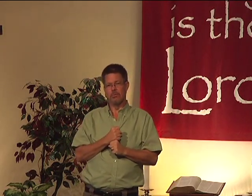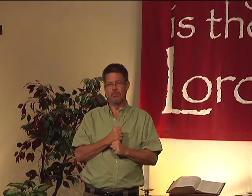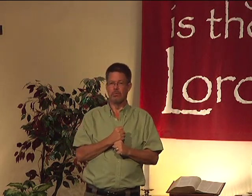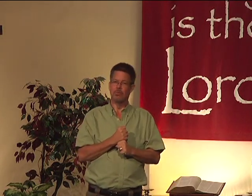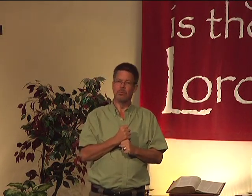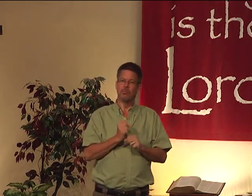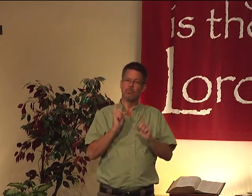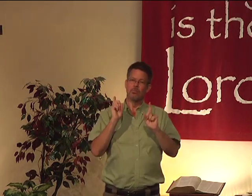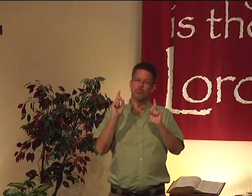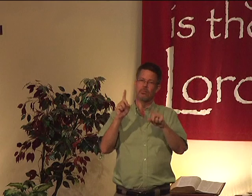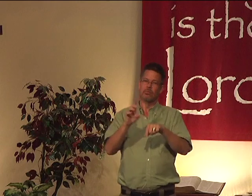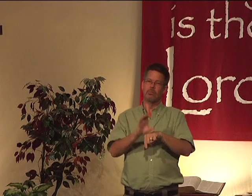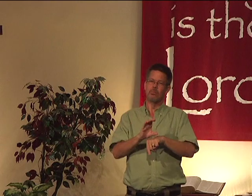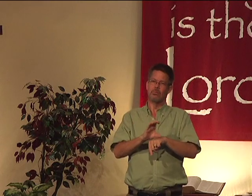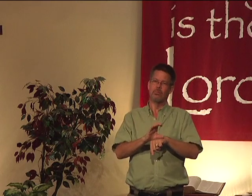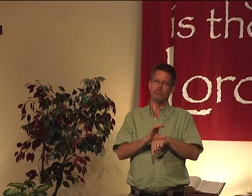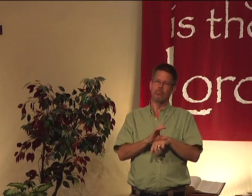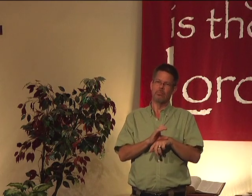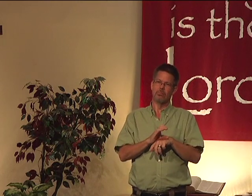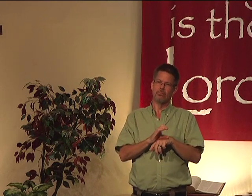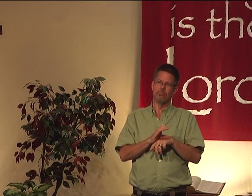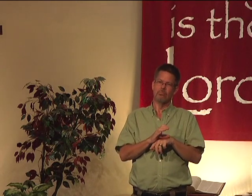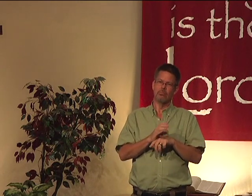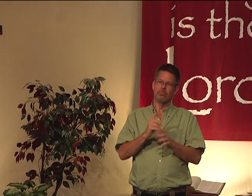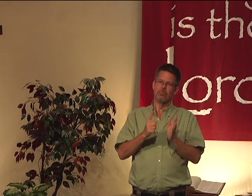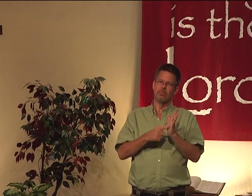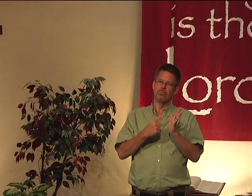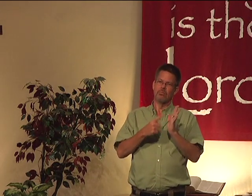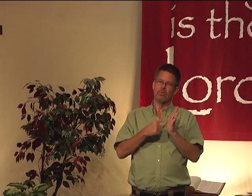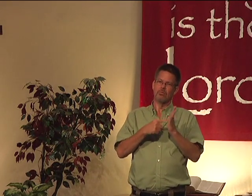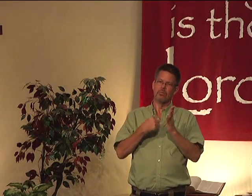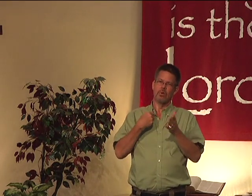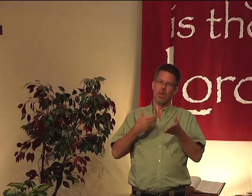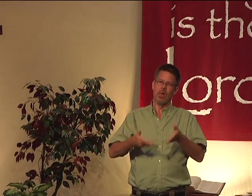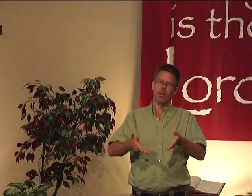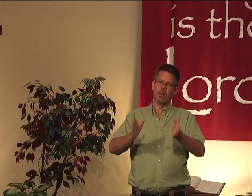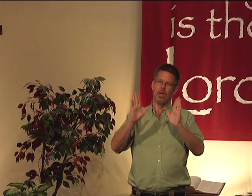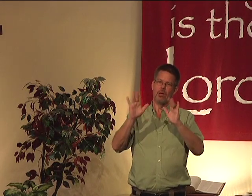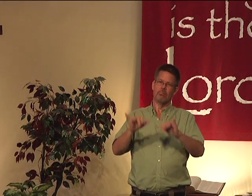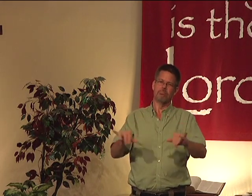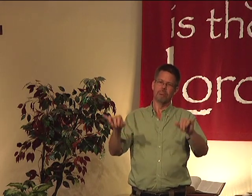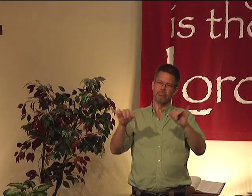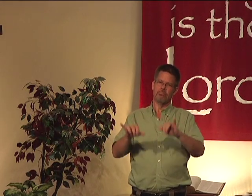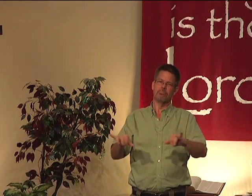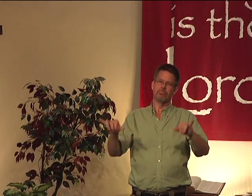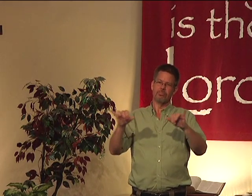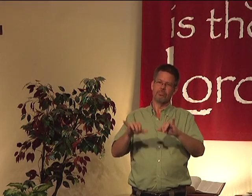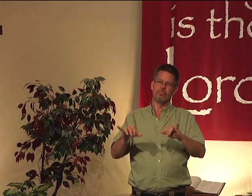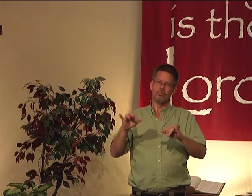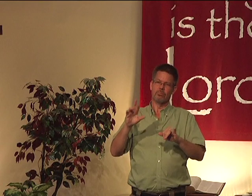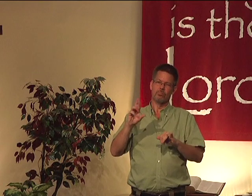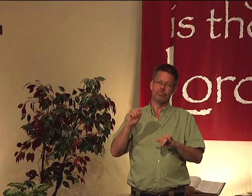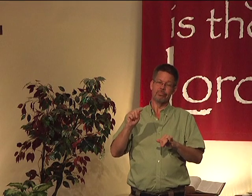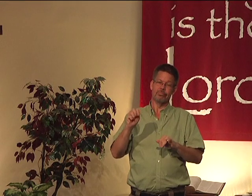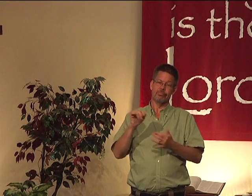within the church. They've attended their entire lives. And sometimes we just allow things to become routine and rote.